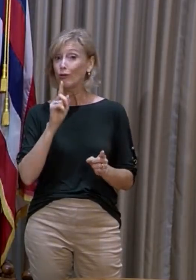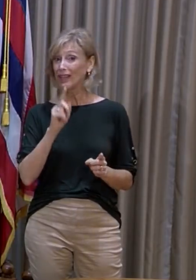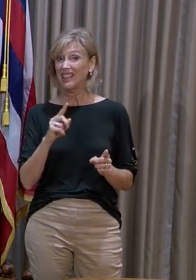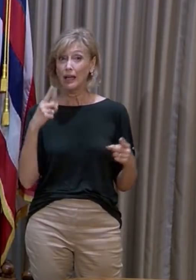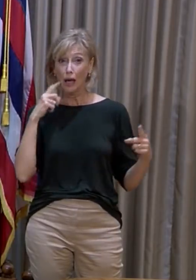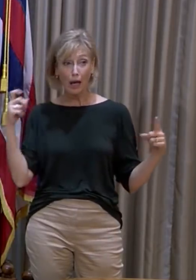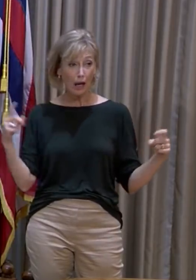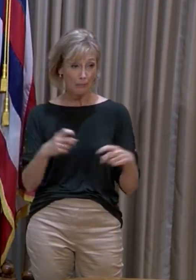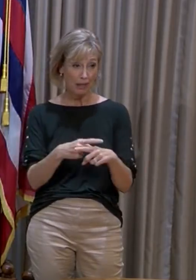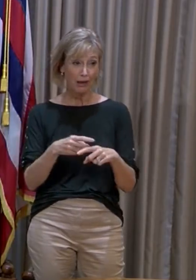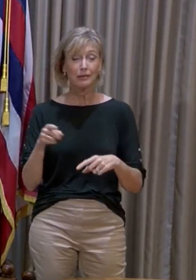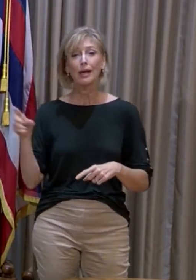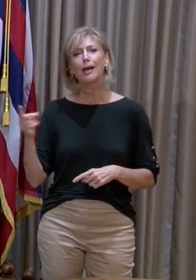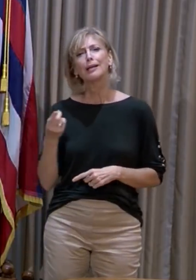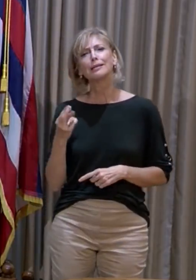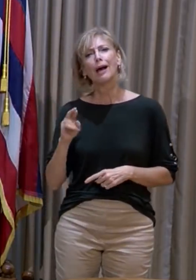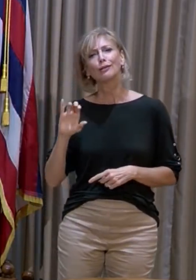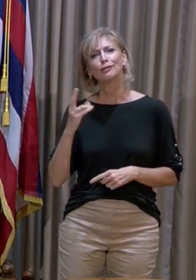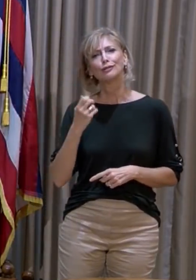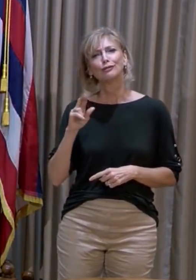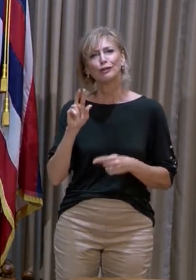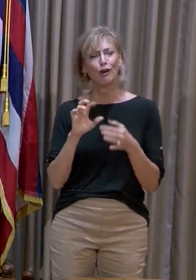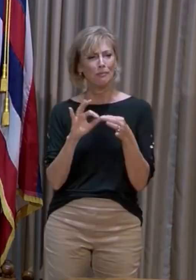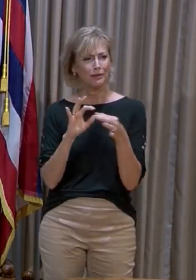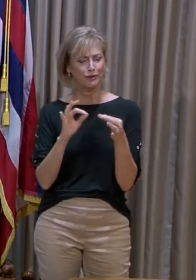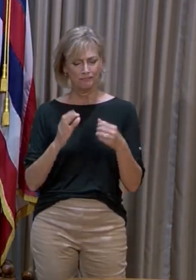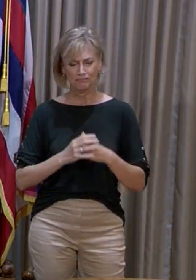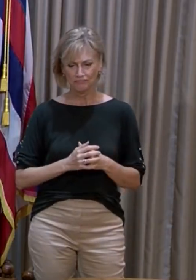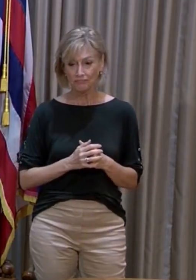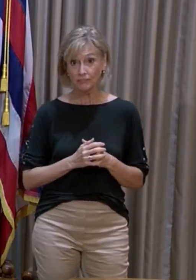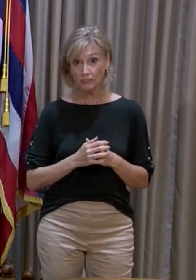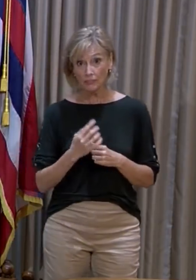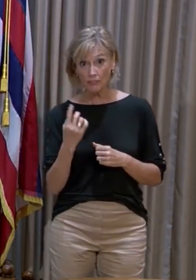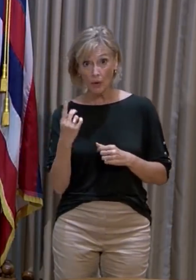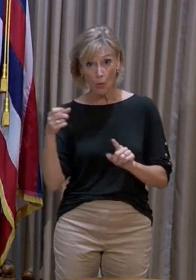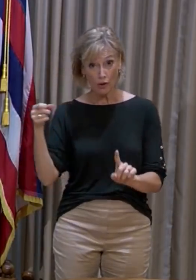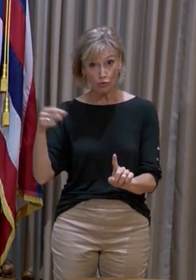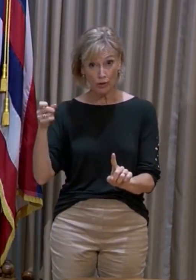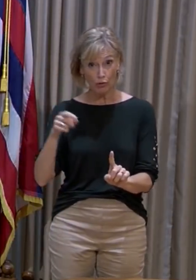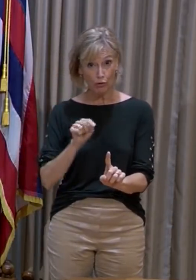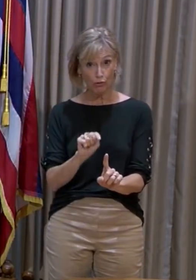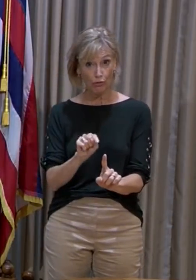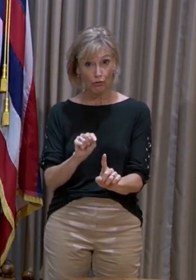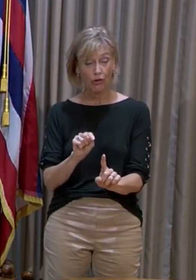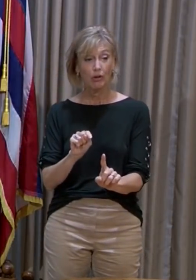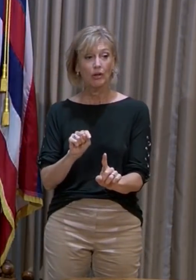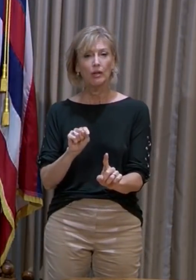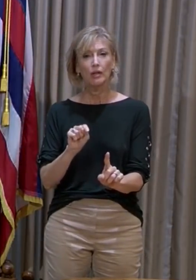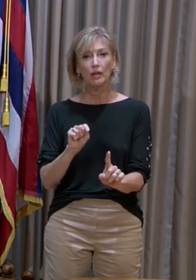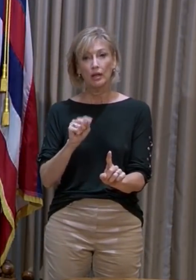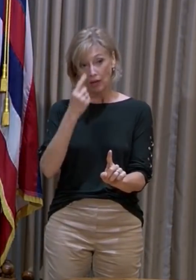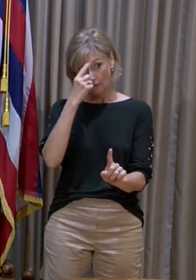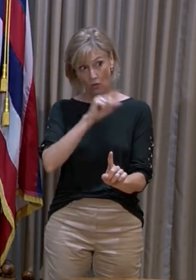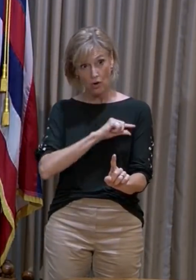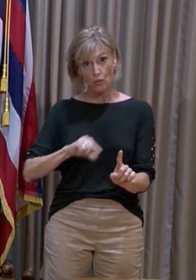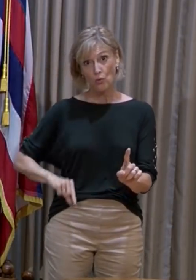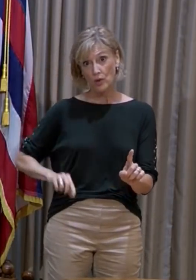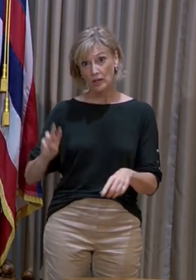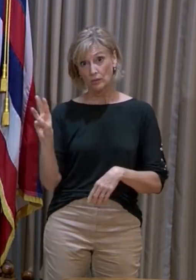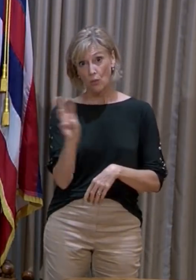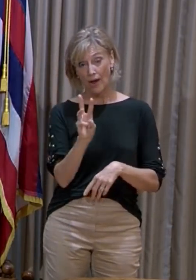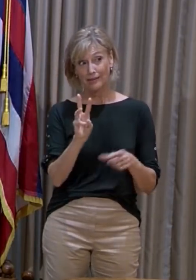As Dr. Char had mentioned, you know, one of the triggers for Queens West,